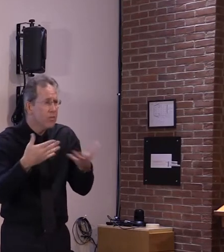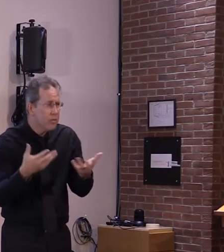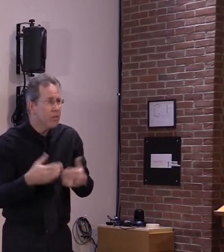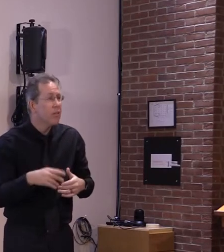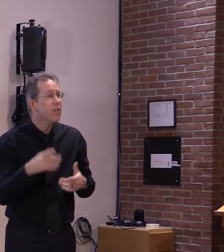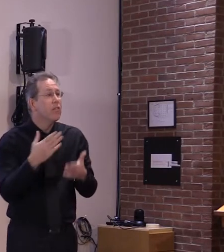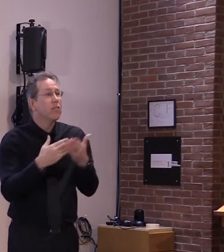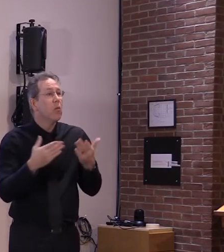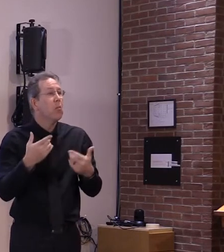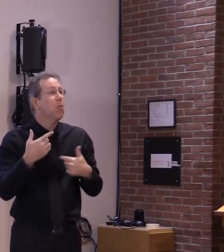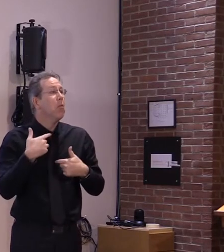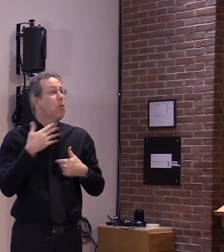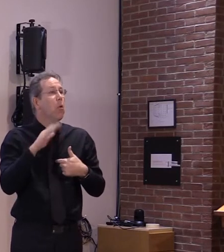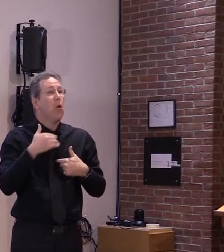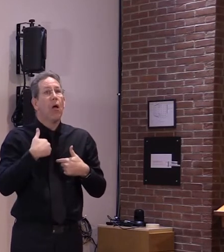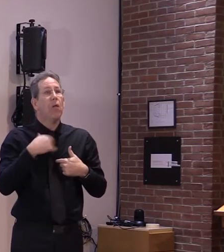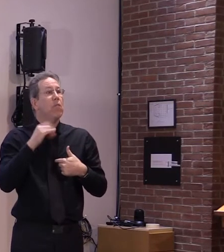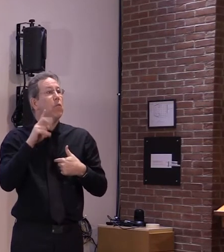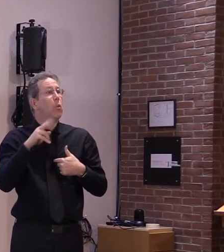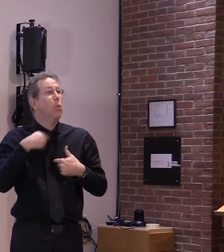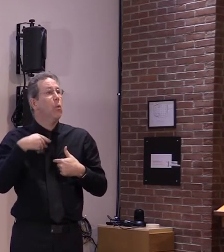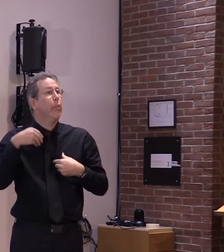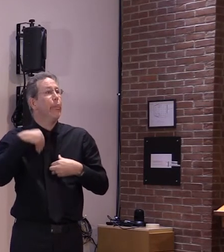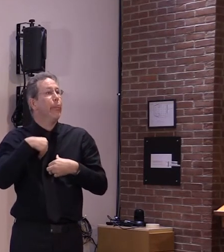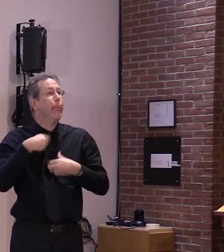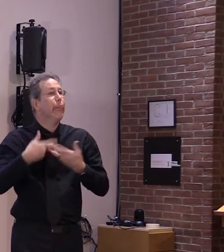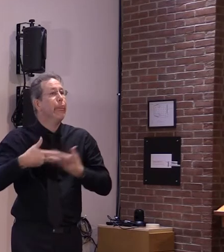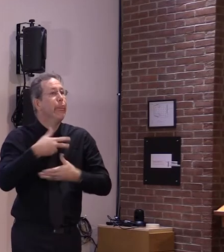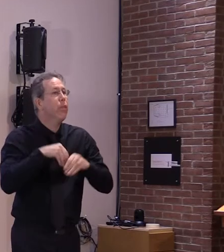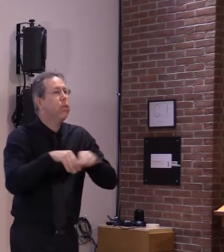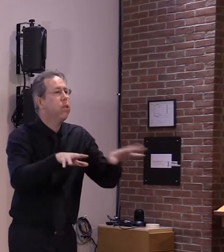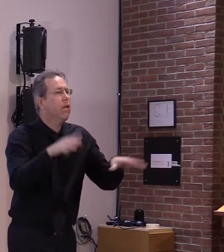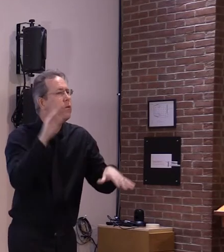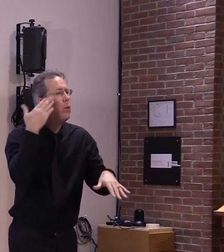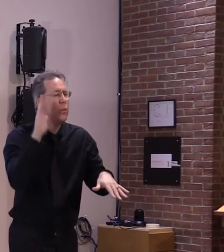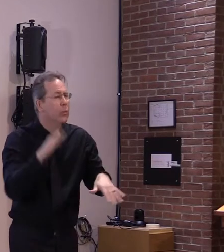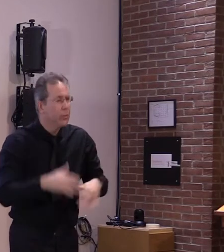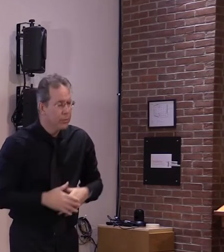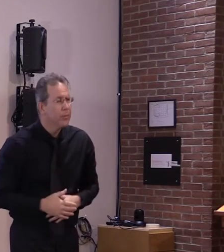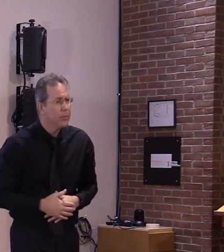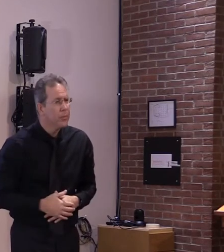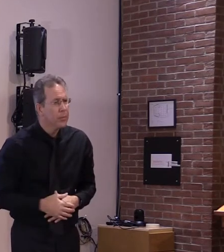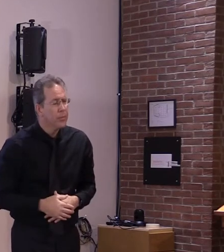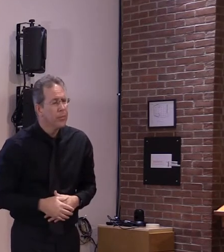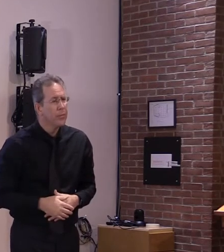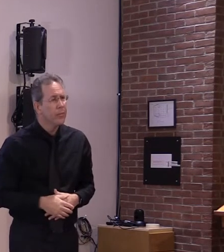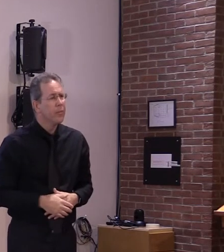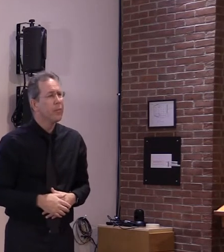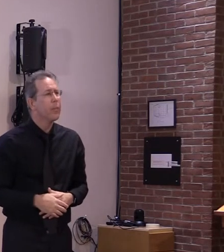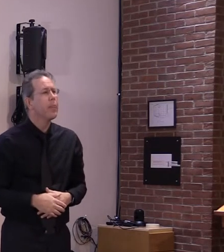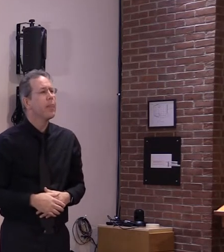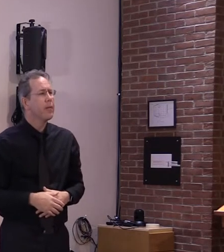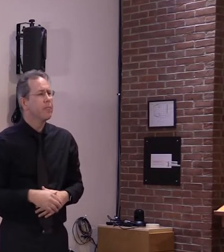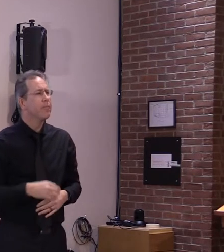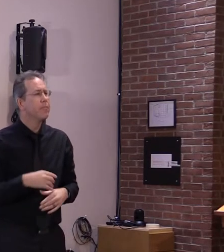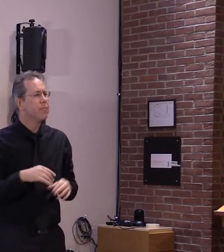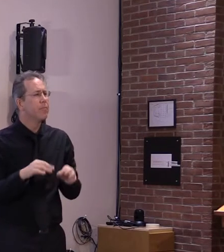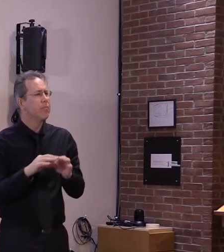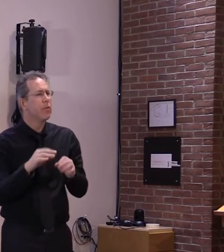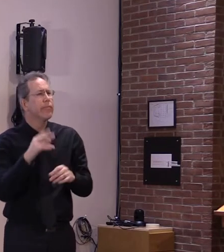circulating within our state and to ensure that our hospitals continue to have the capacity that they need to treat everyone